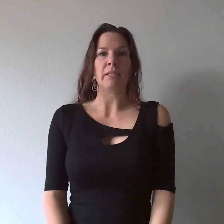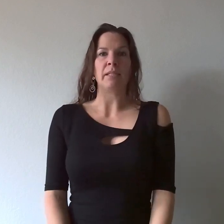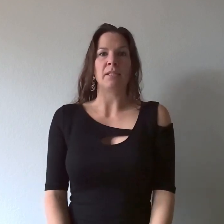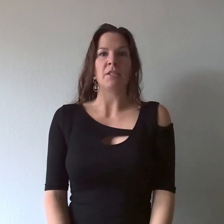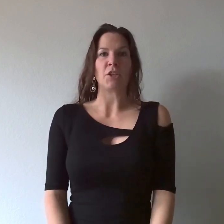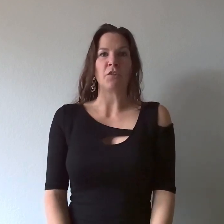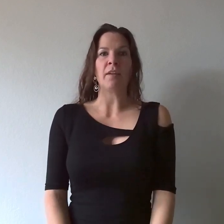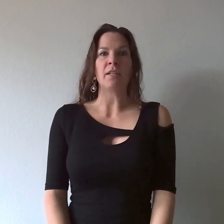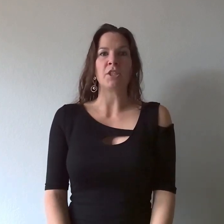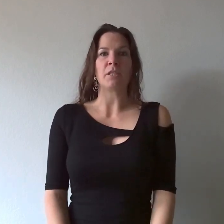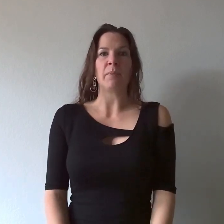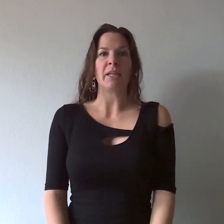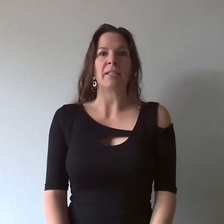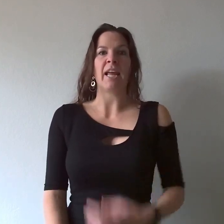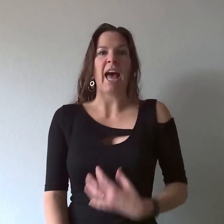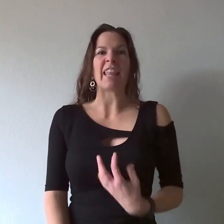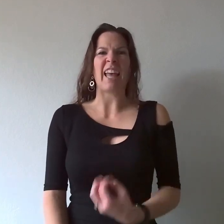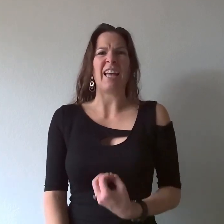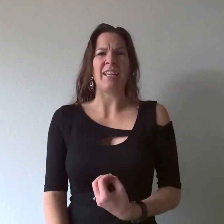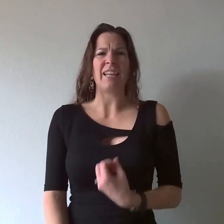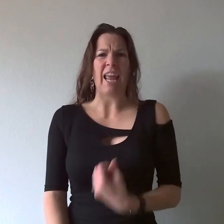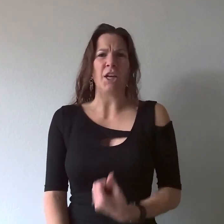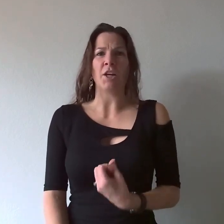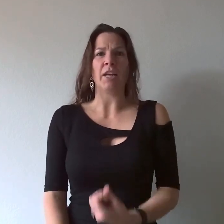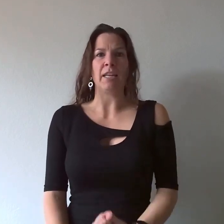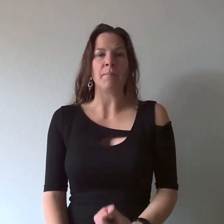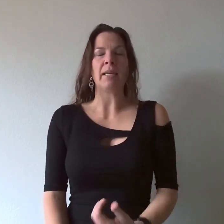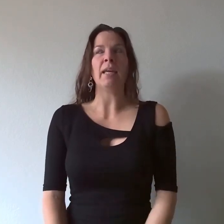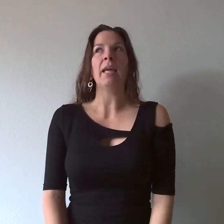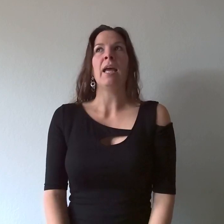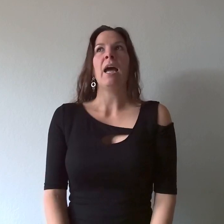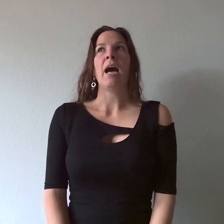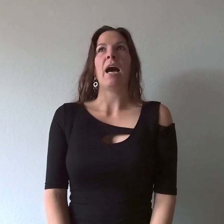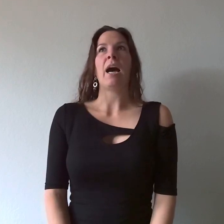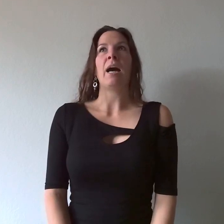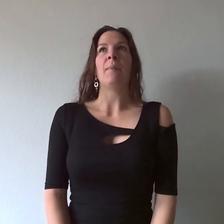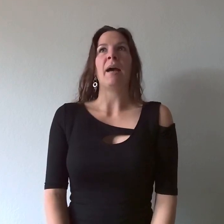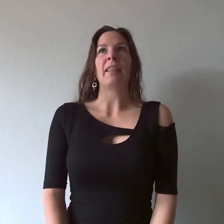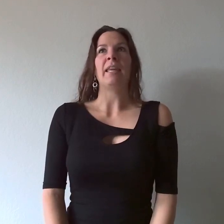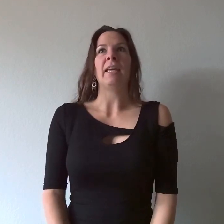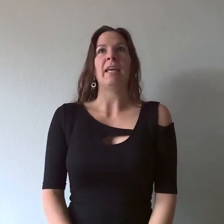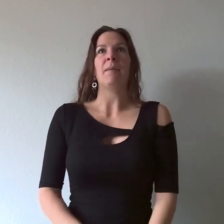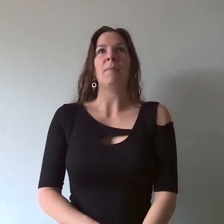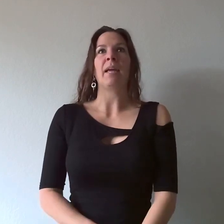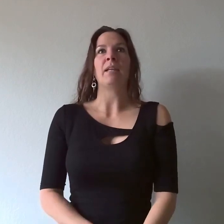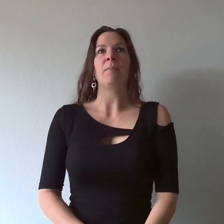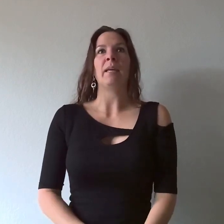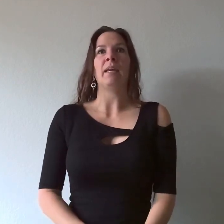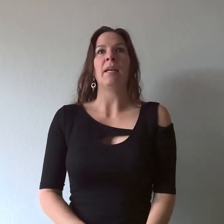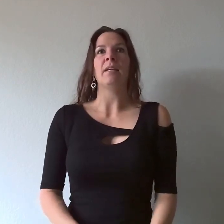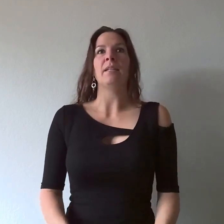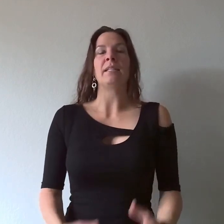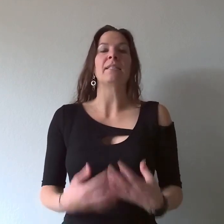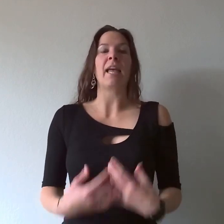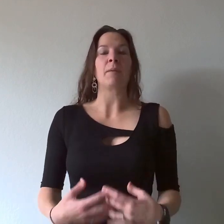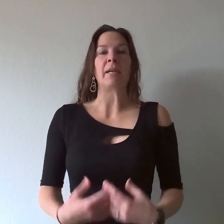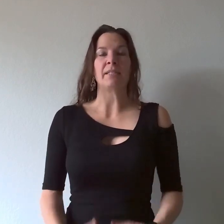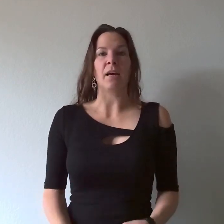didn't deserve it just because I had that anger in me um I think it made me dislike myself